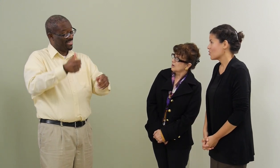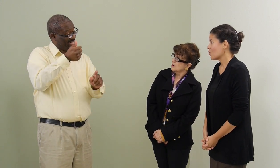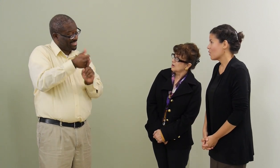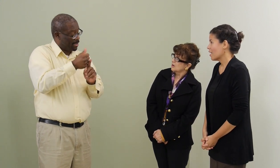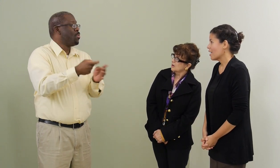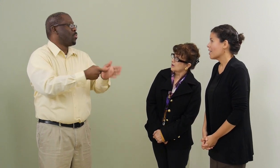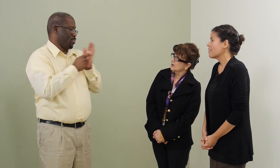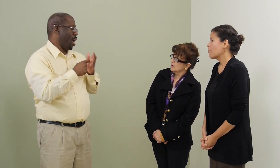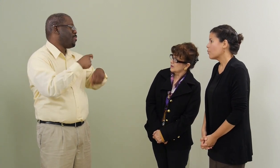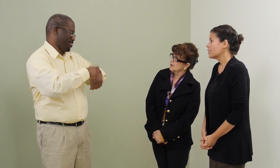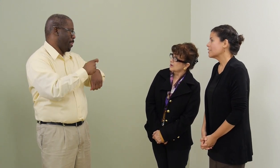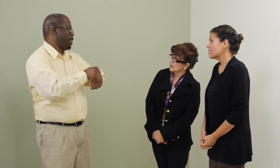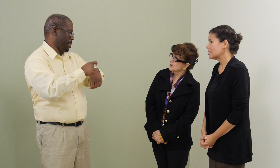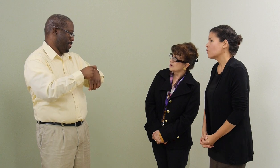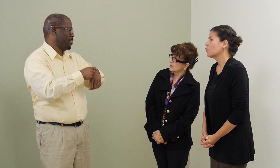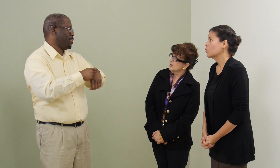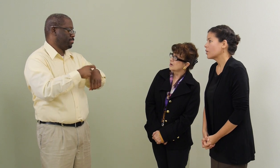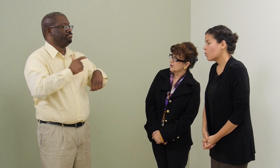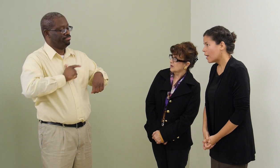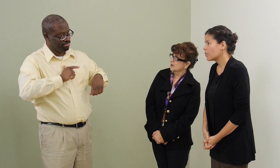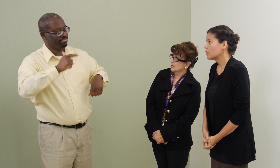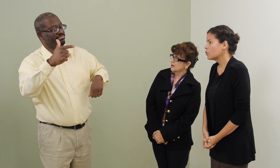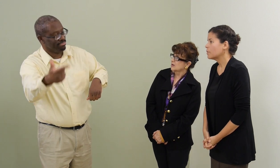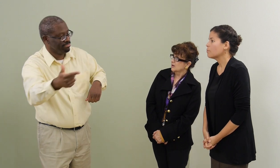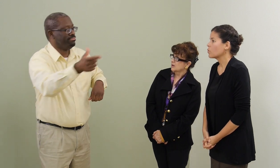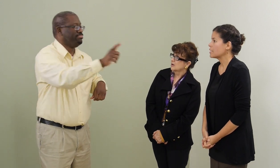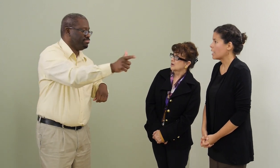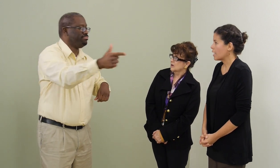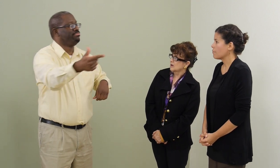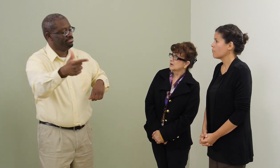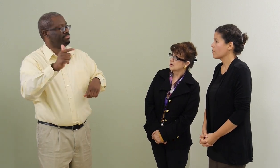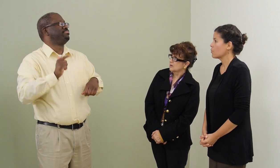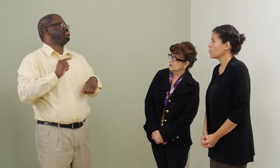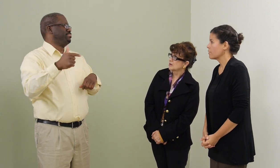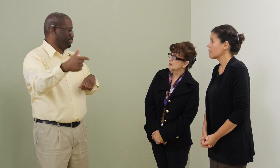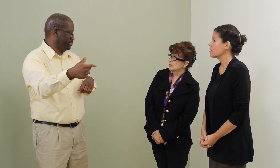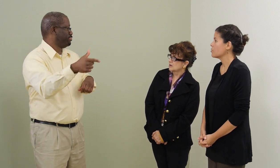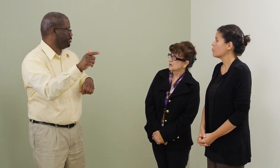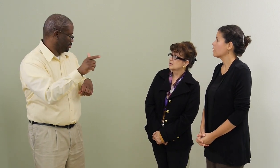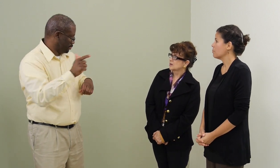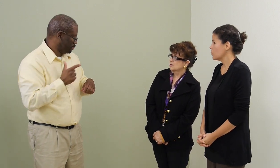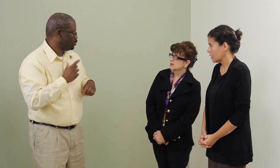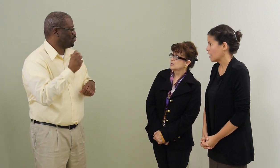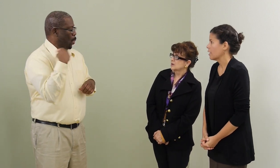So that process itself will require a little bit more time for the three of us to communicate.